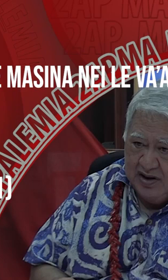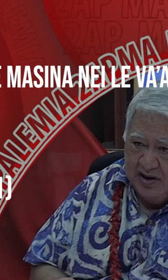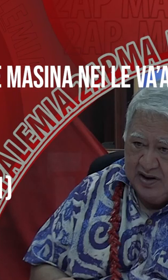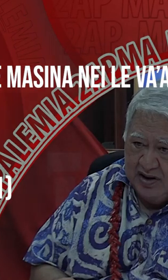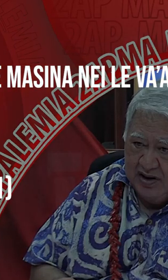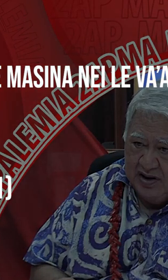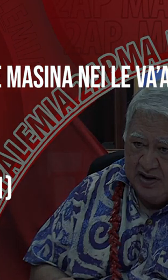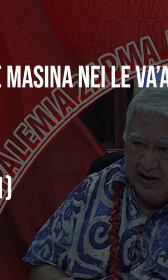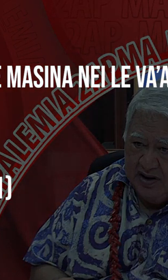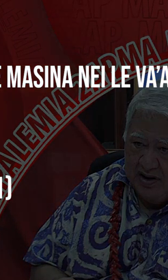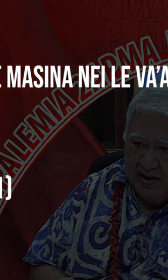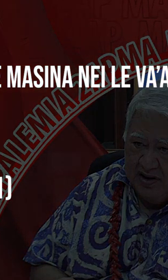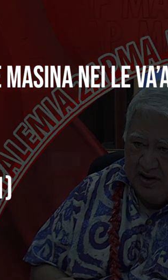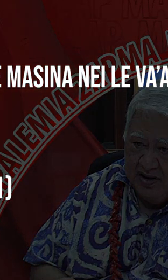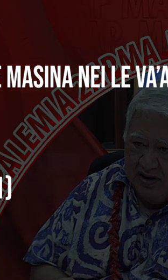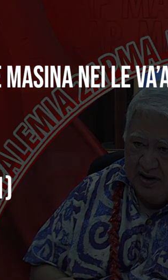Part 2